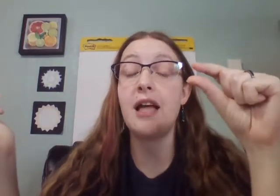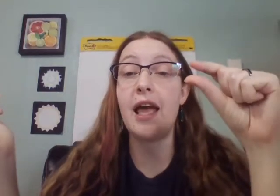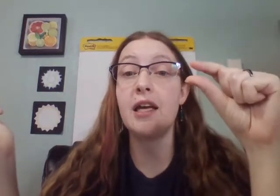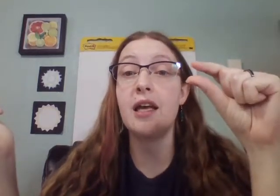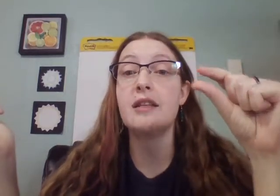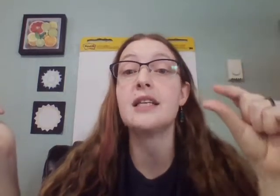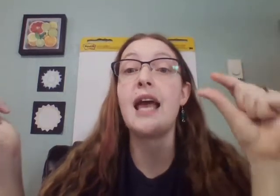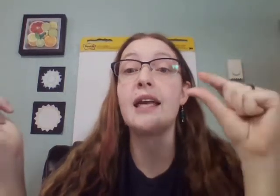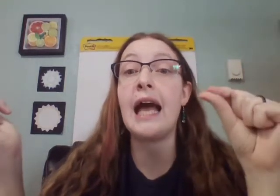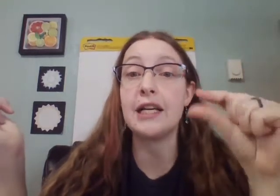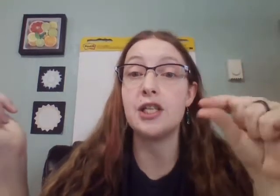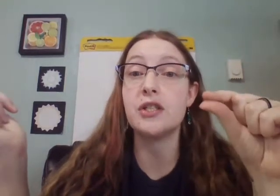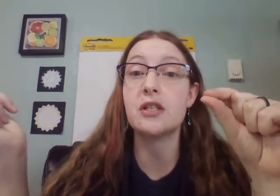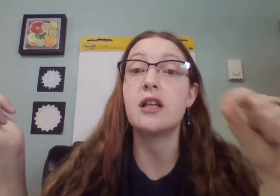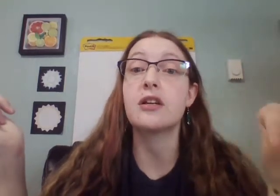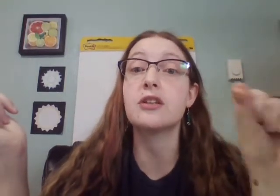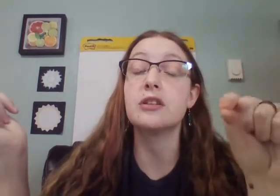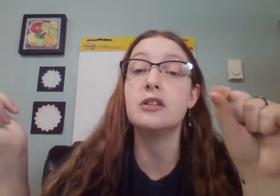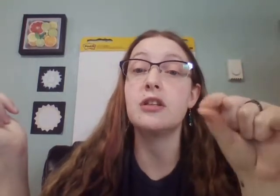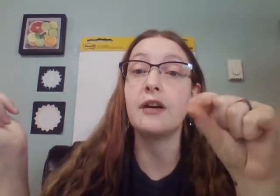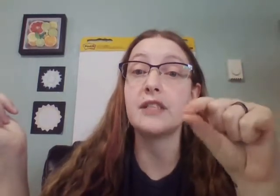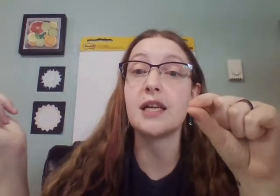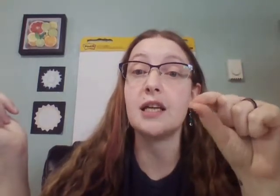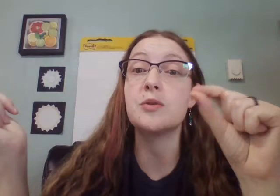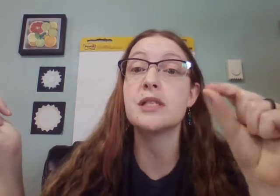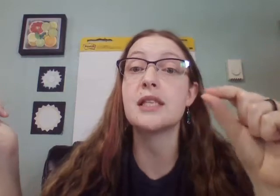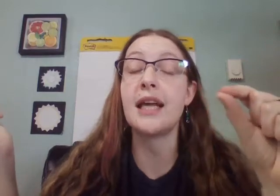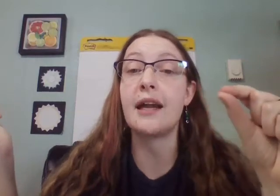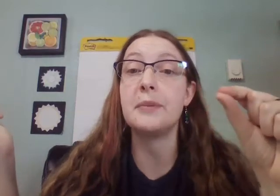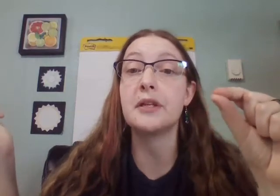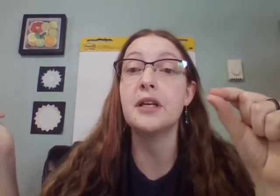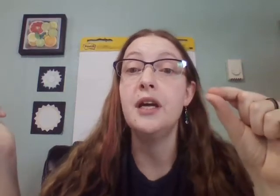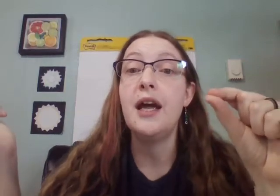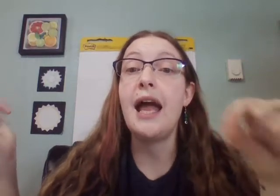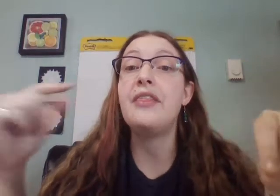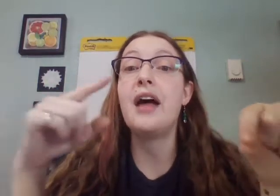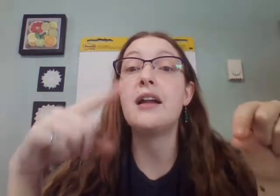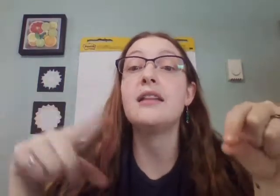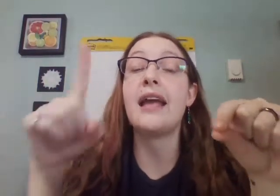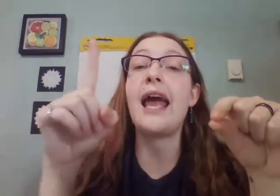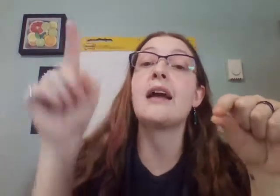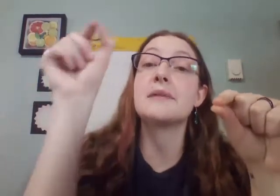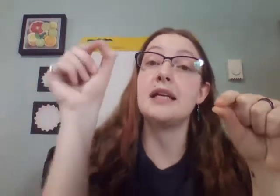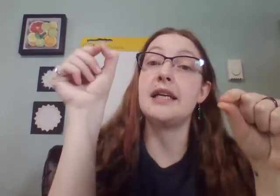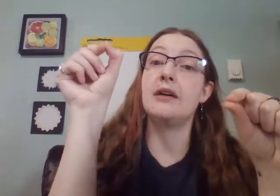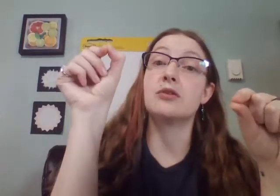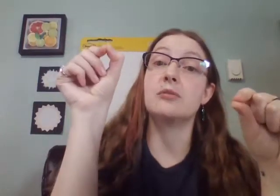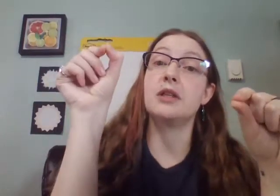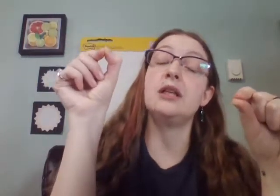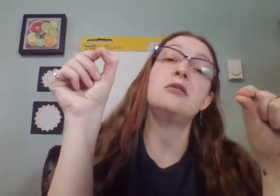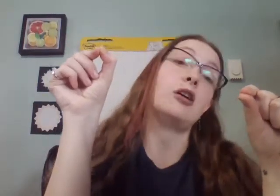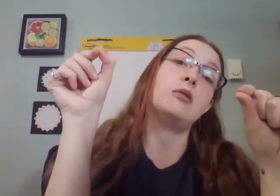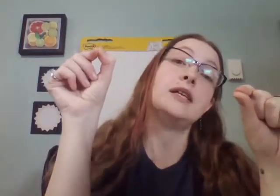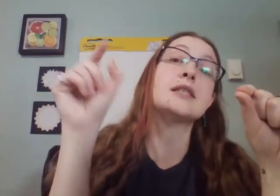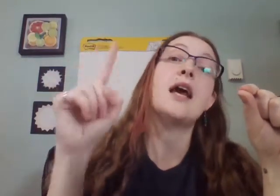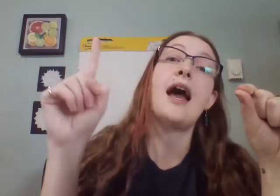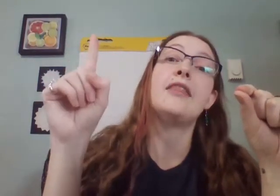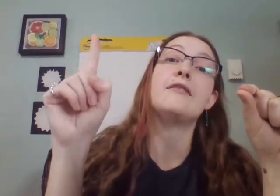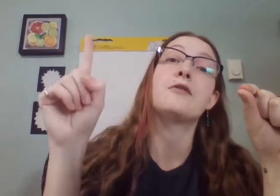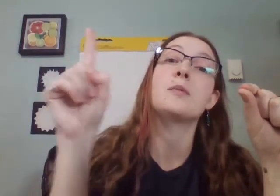egg and then the egg hatches and then they're the little larva stage, which is the caterpillar. And then they hang upside down normally, not always. And they form